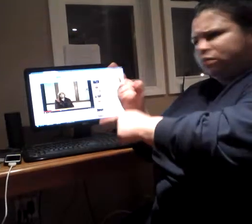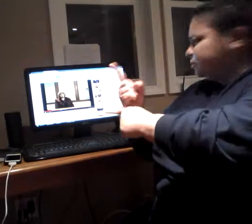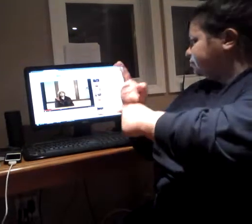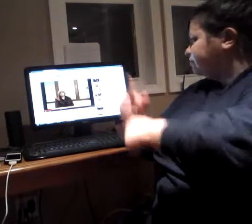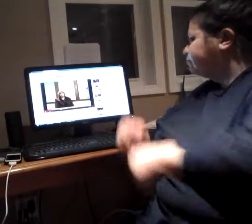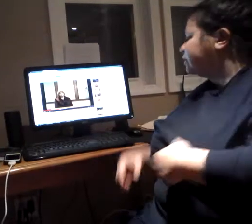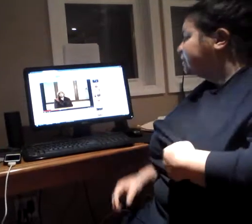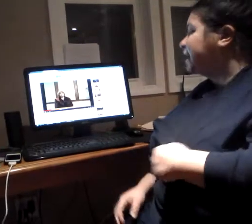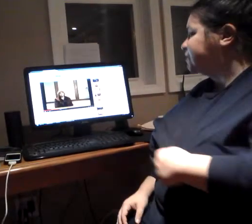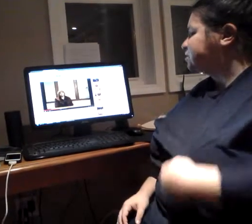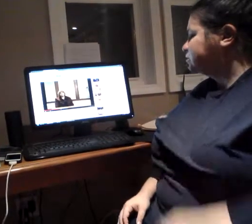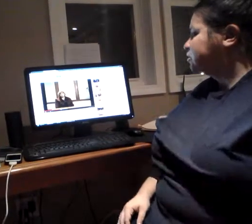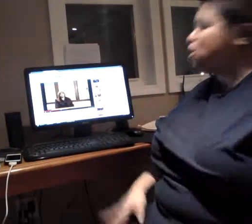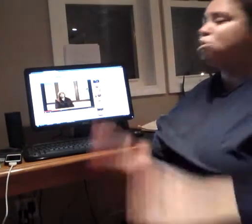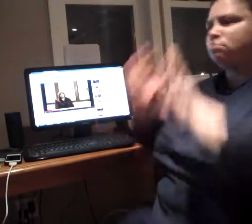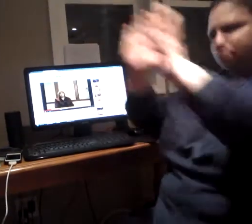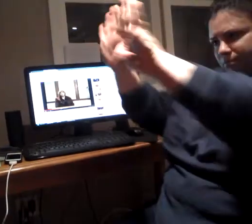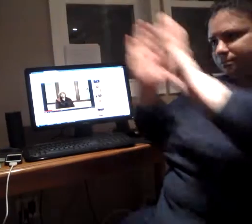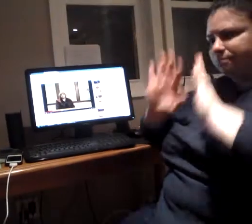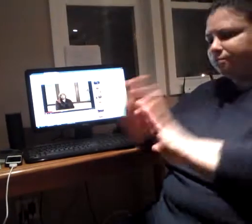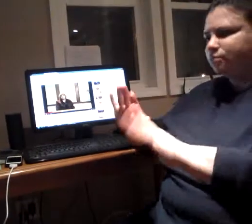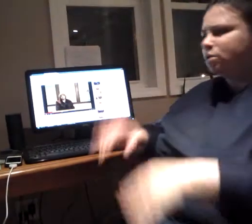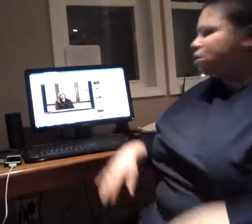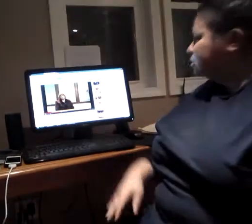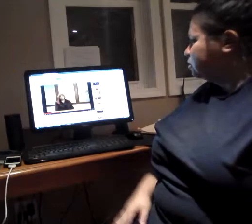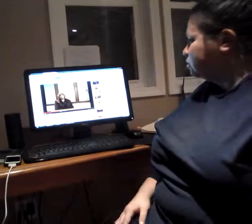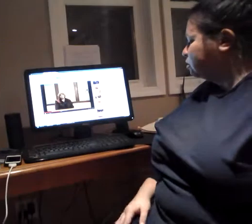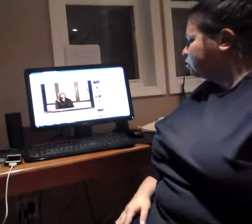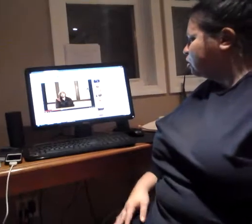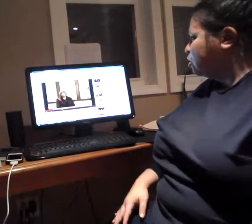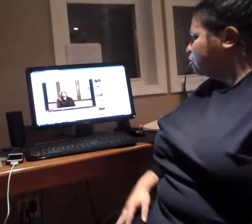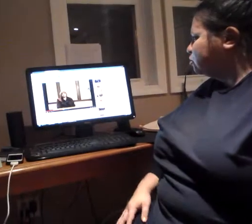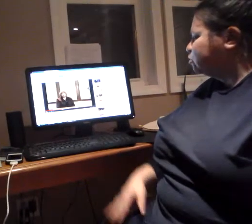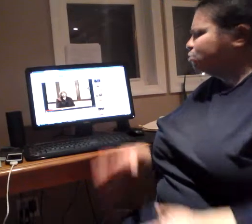well that's great um so what what are some of the things that you've learned already